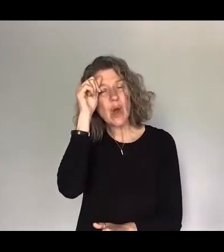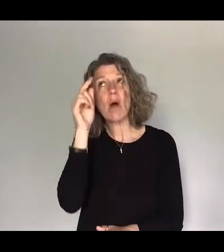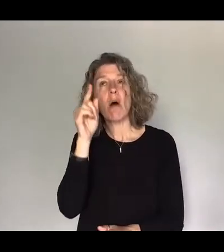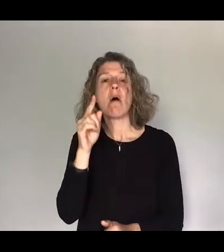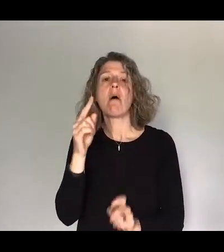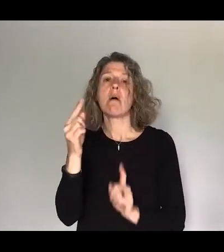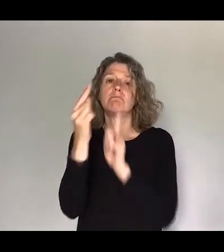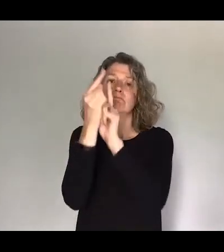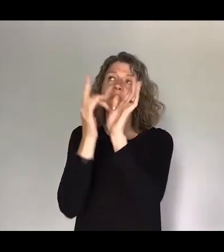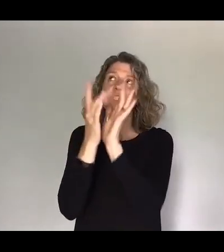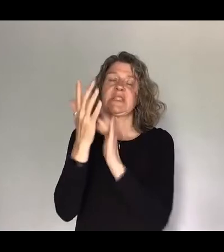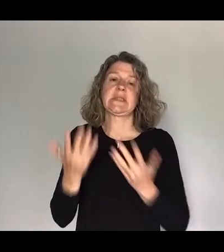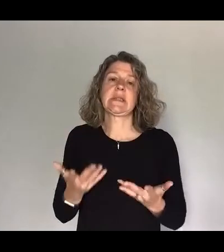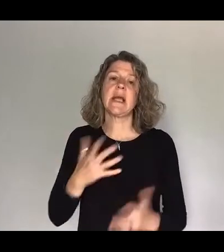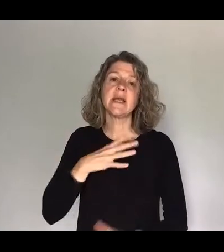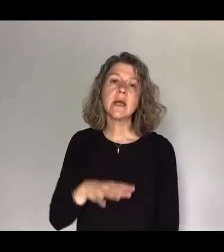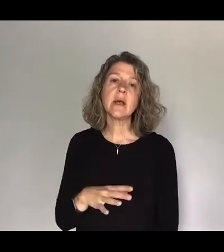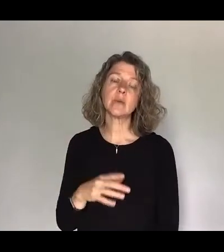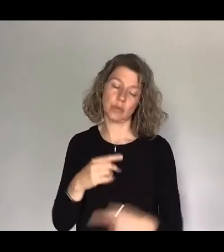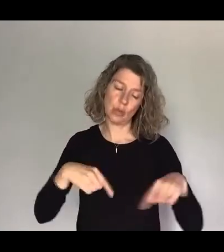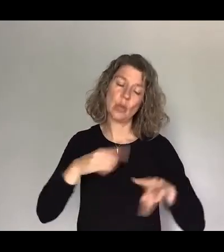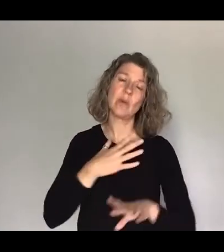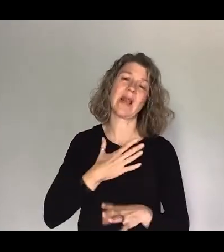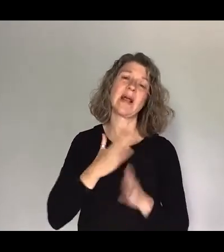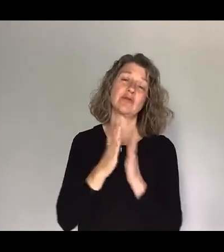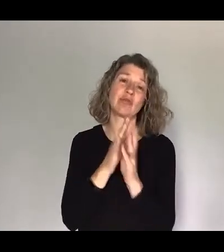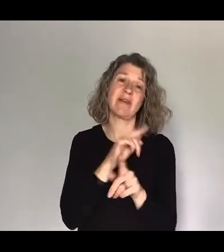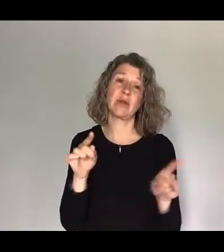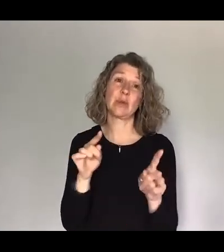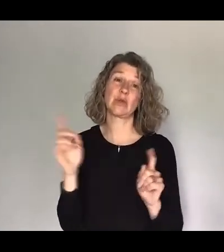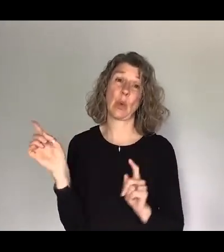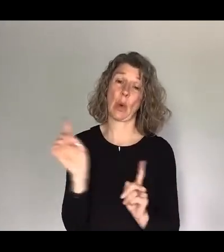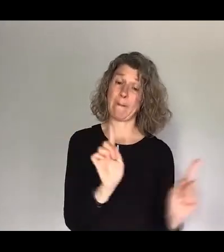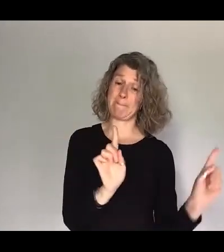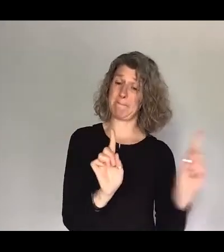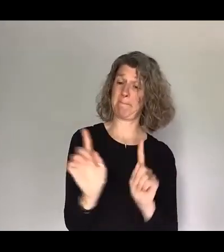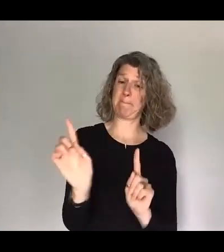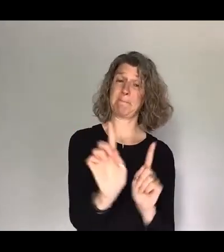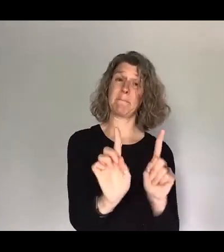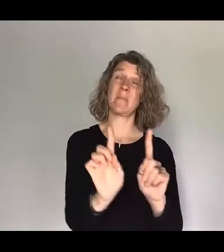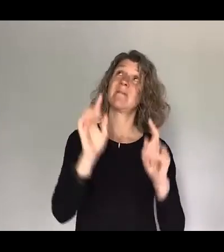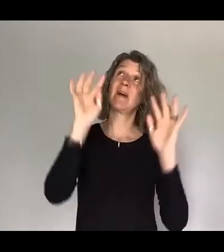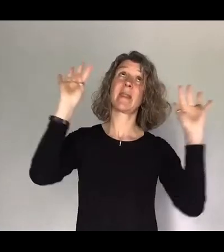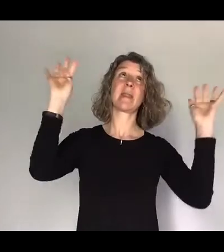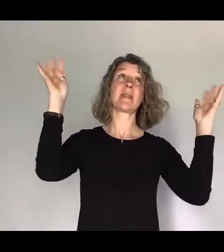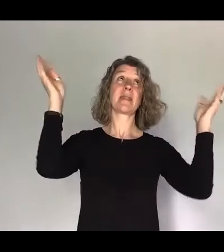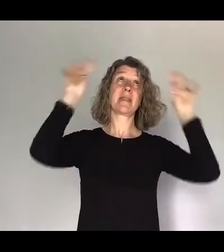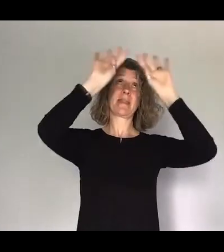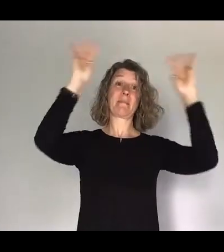Jesus we'd love to pray for you you can push past the people on your aisles if you're up on the balcony it will take about 10 seconds to get down here it will be